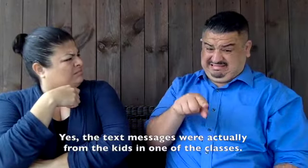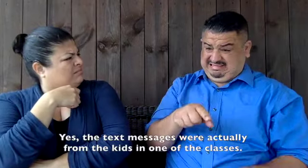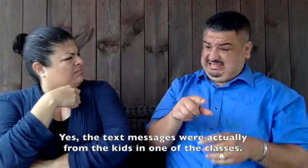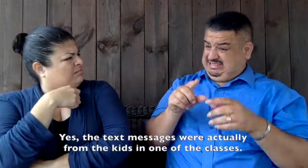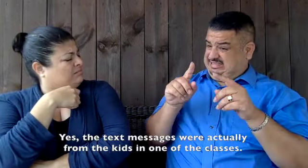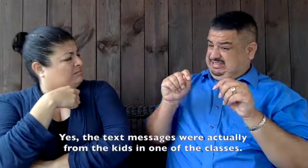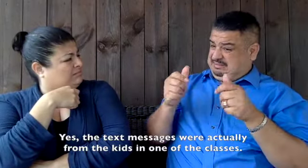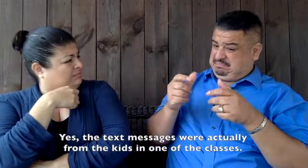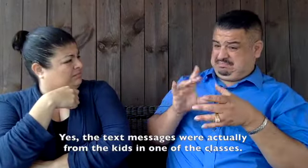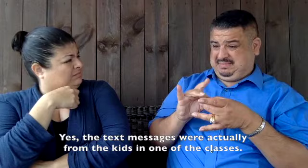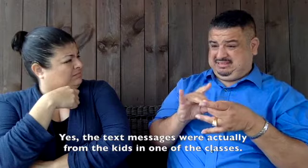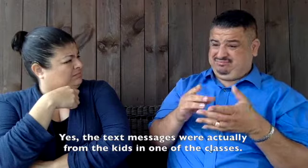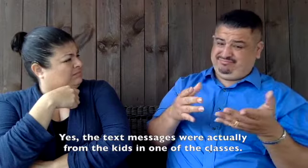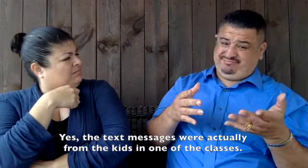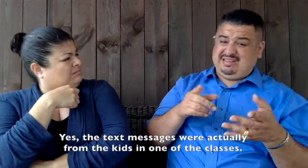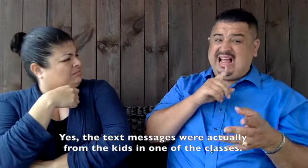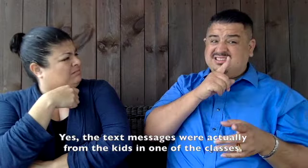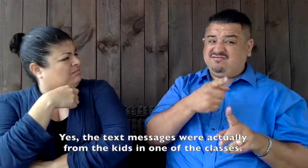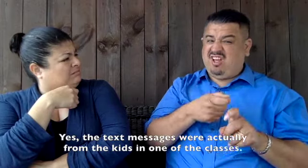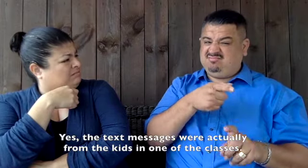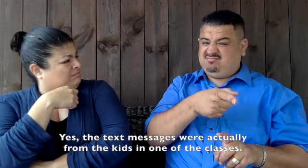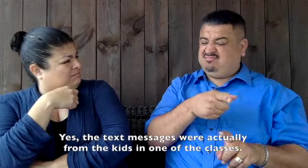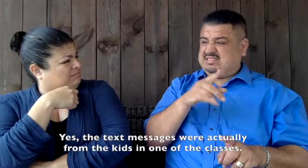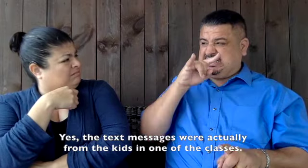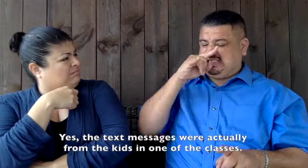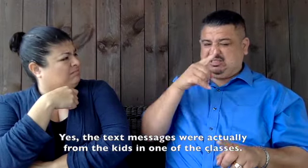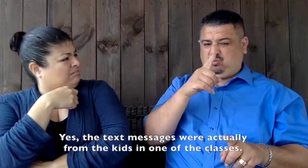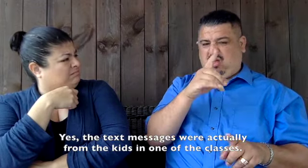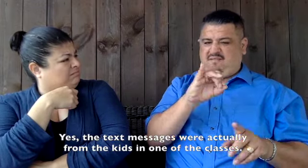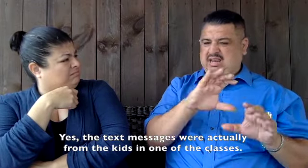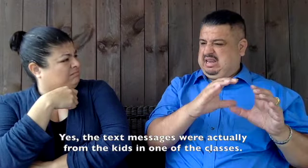yes the text messages were actually the kids from one of the classes